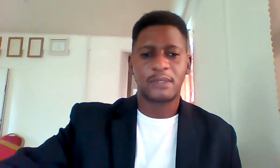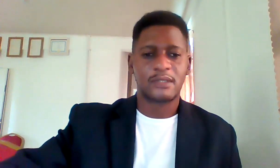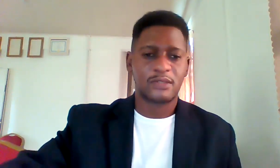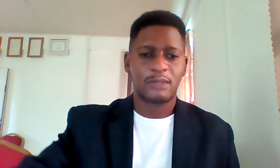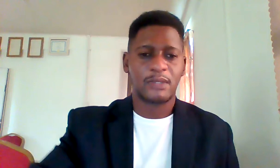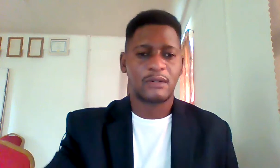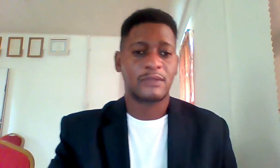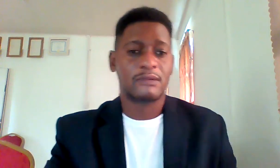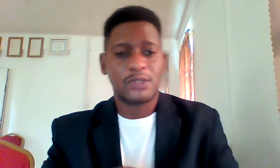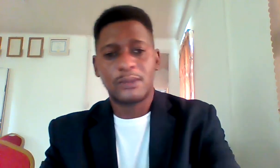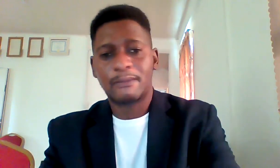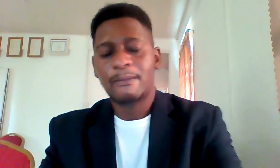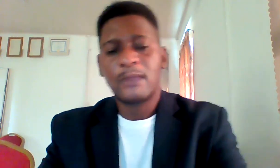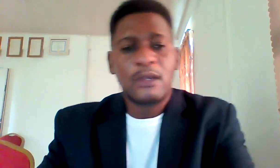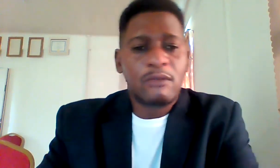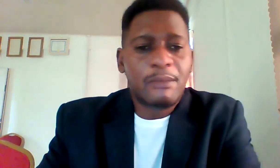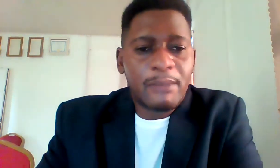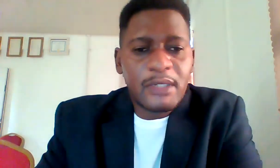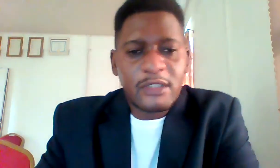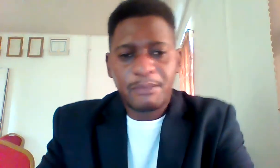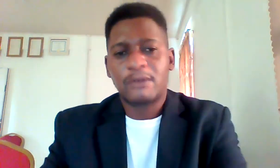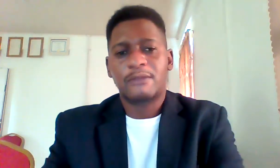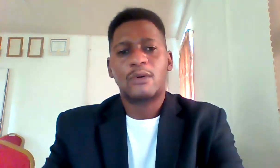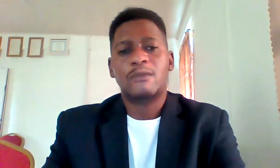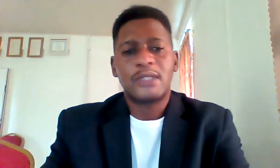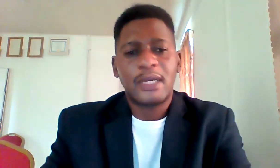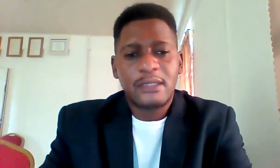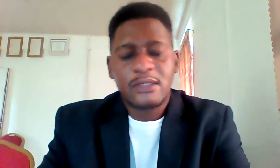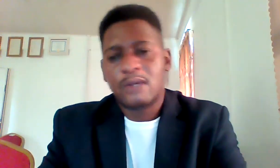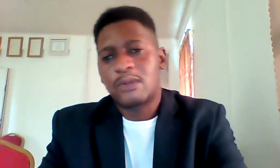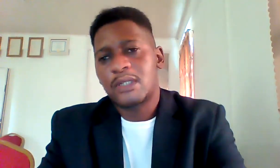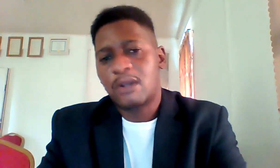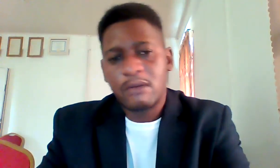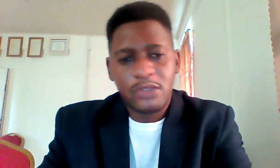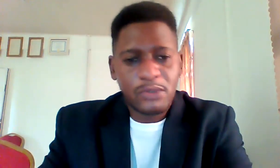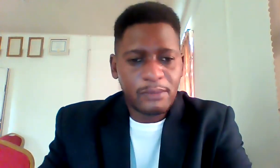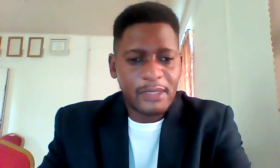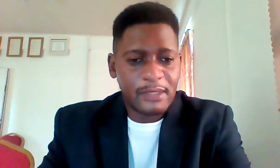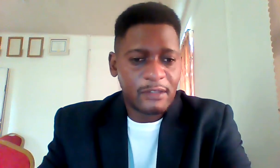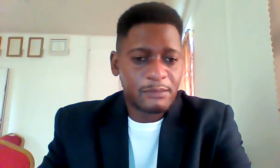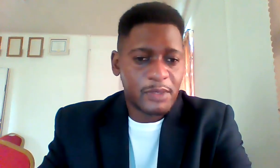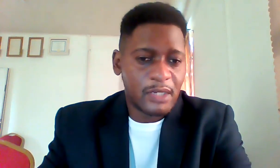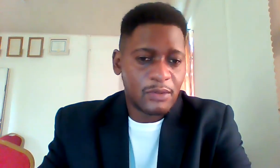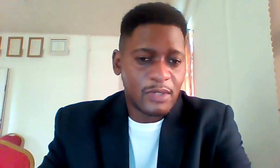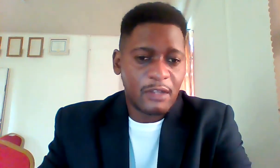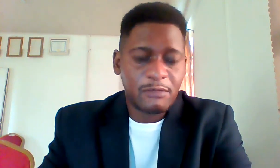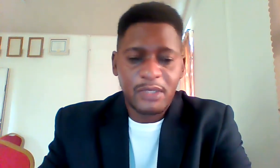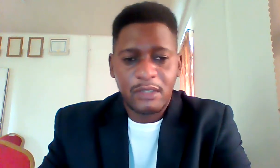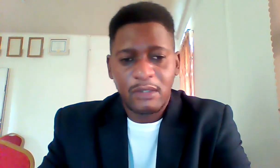business will be out very soon remember this is a period of covet 19 so i want to encourage you to be safe protect yourself protect your